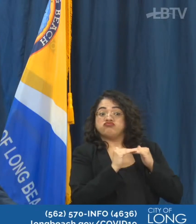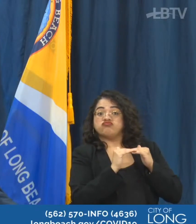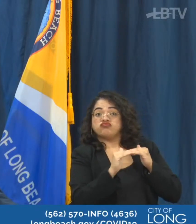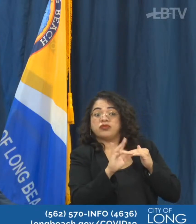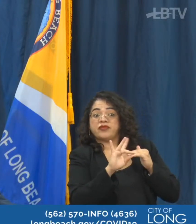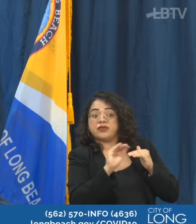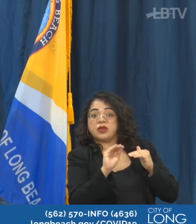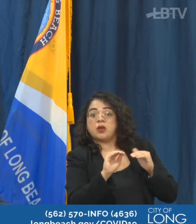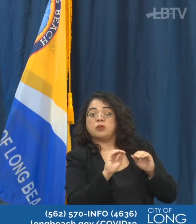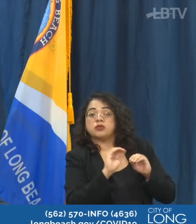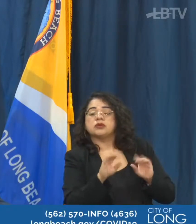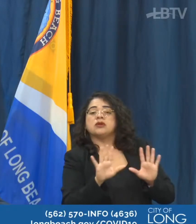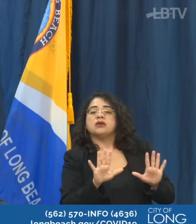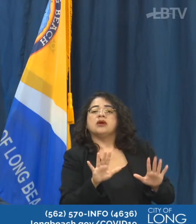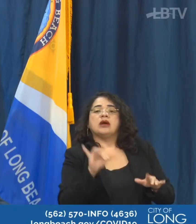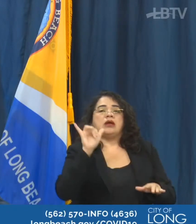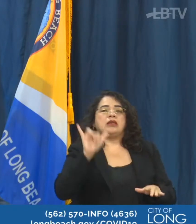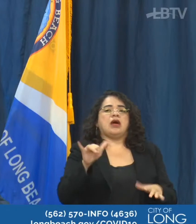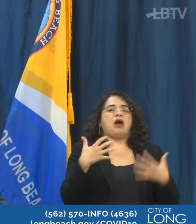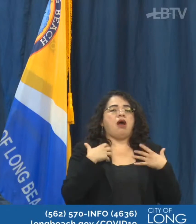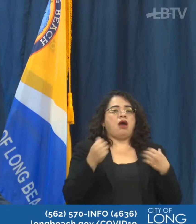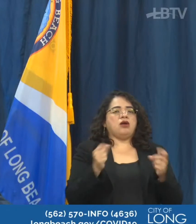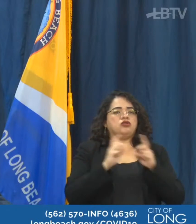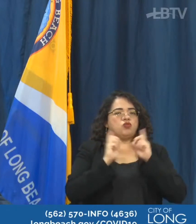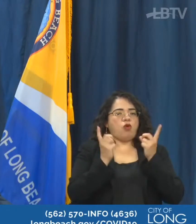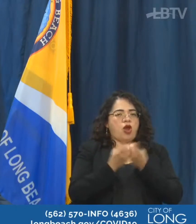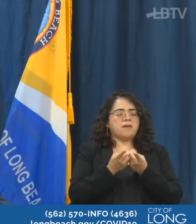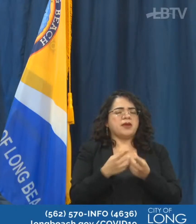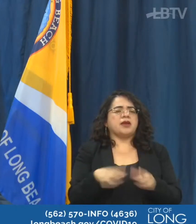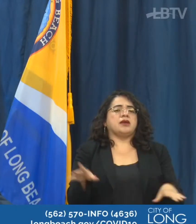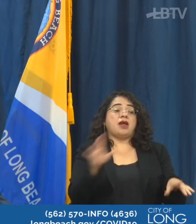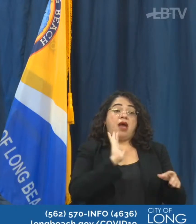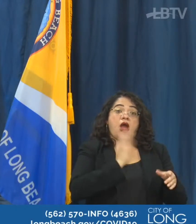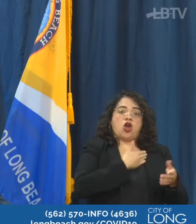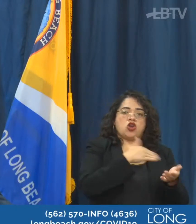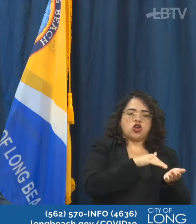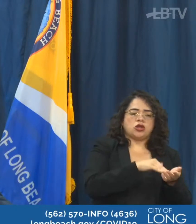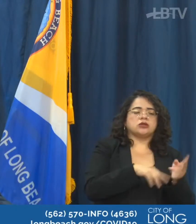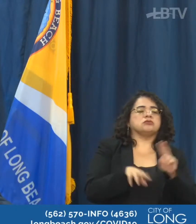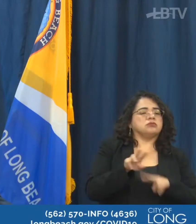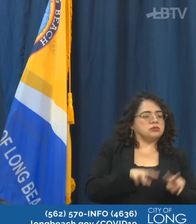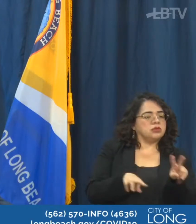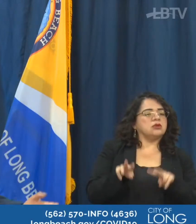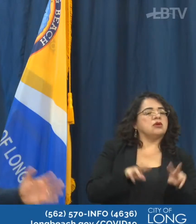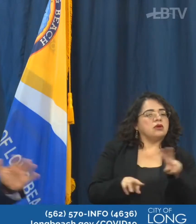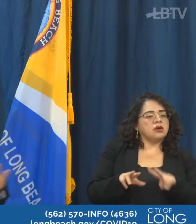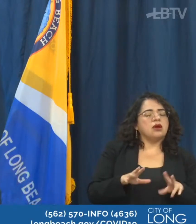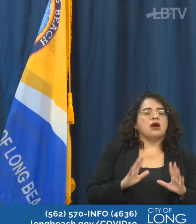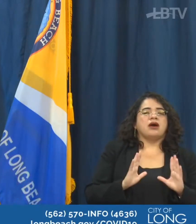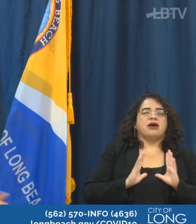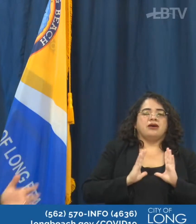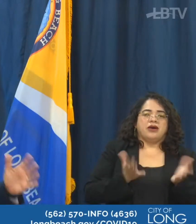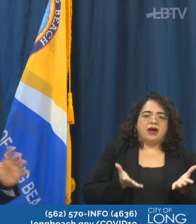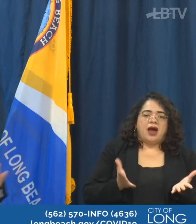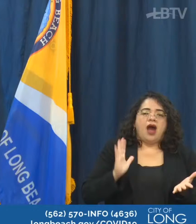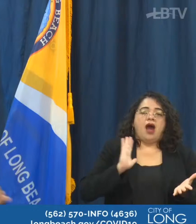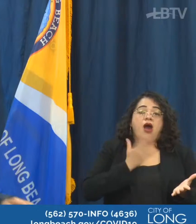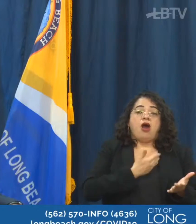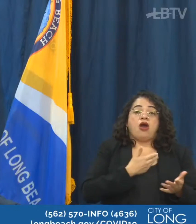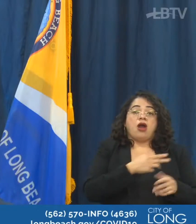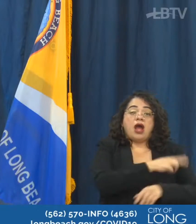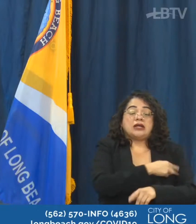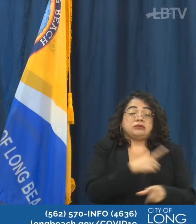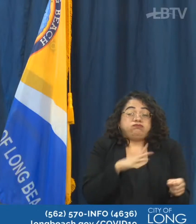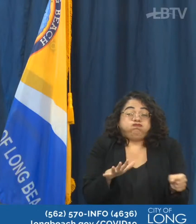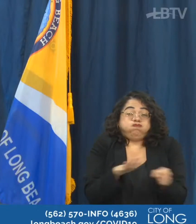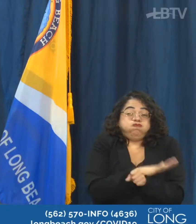that gives gives our health department and our doctors the ability to feel comfortable that our hospitals are not overrun or are yet